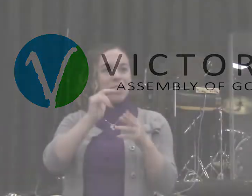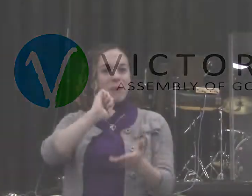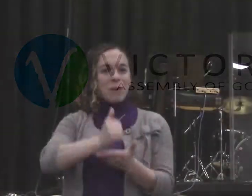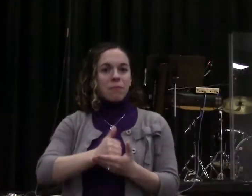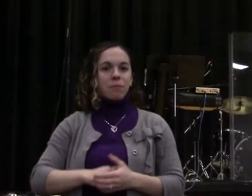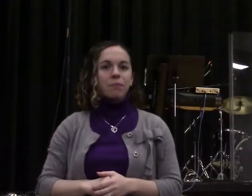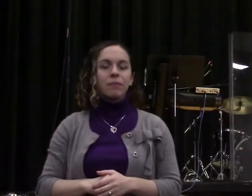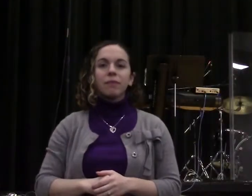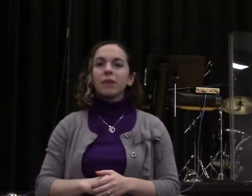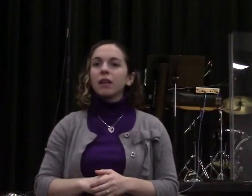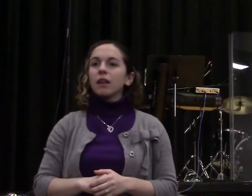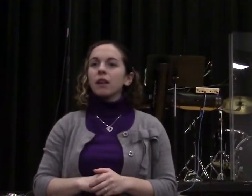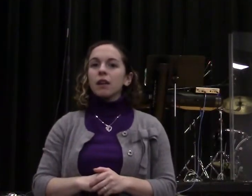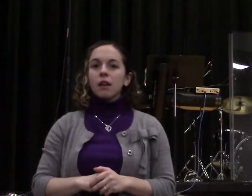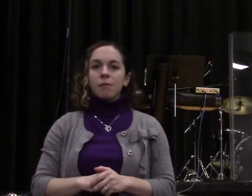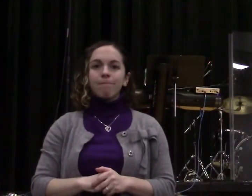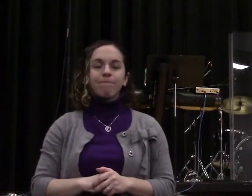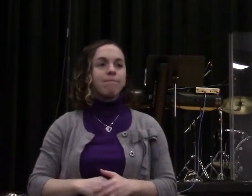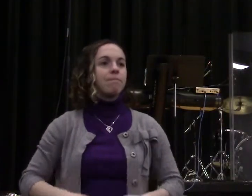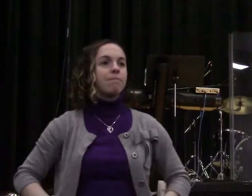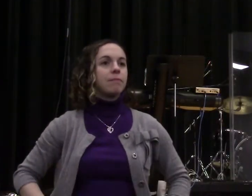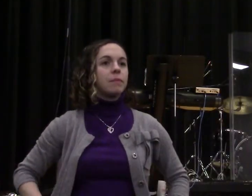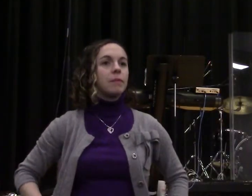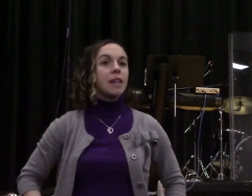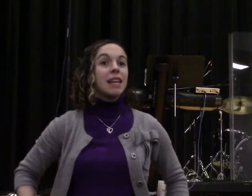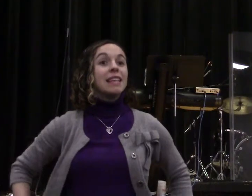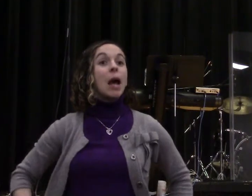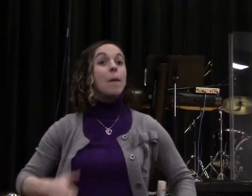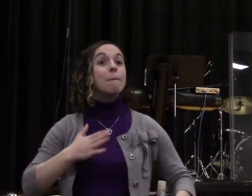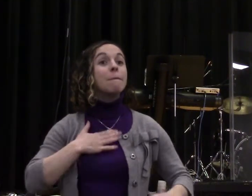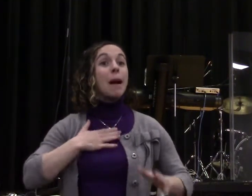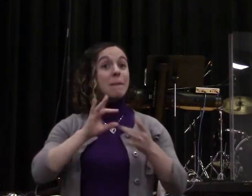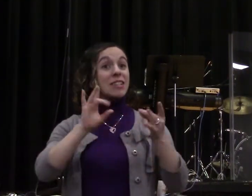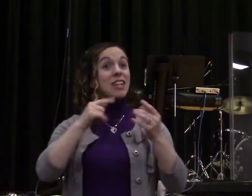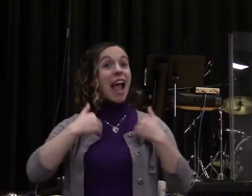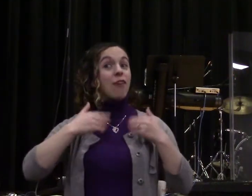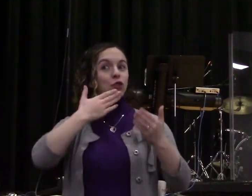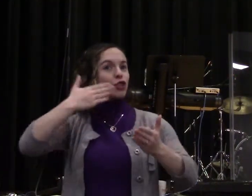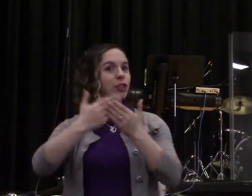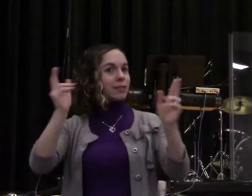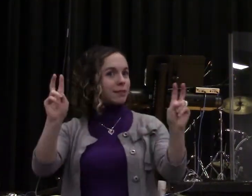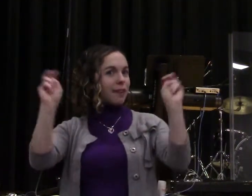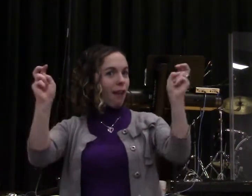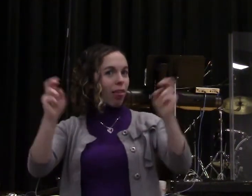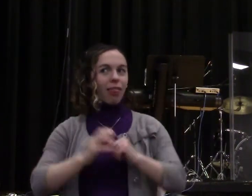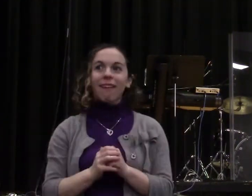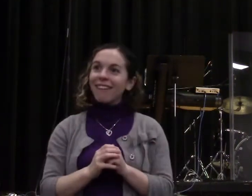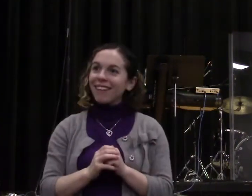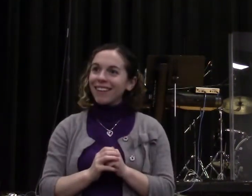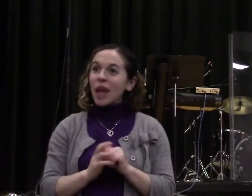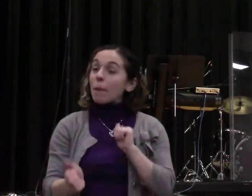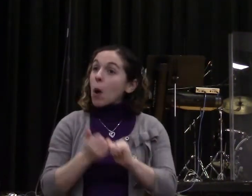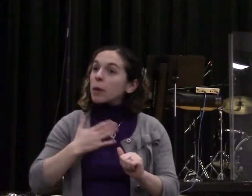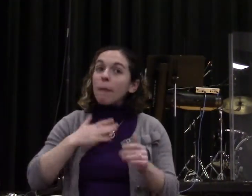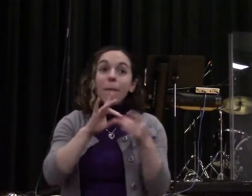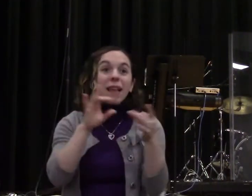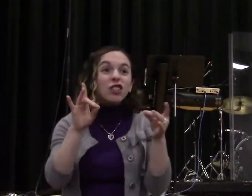Now, I actually have a decent title for my message. Most of my message titles are like